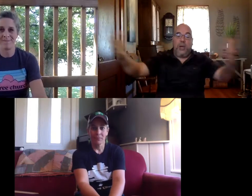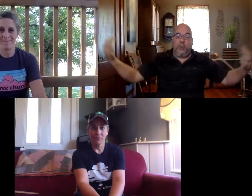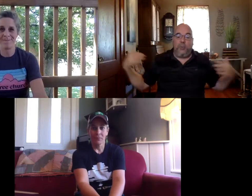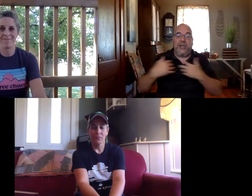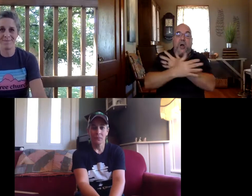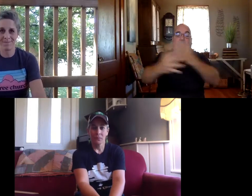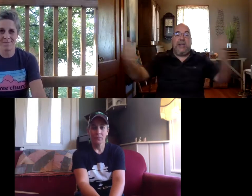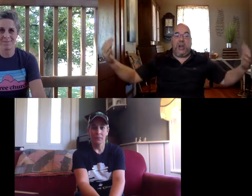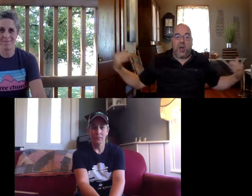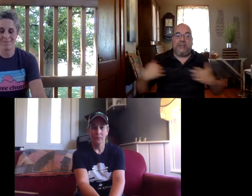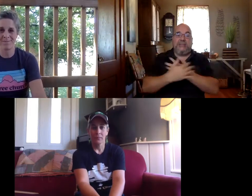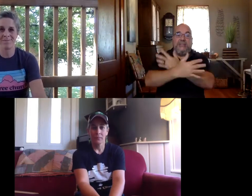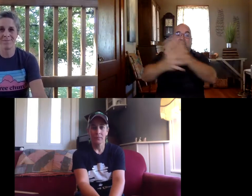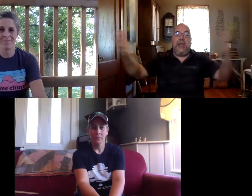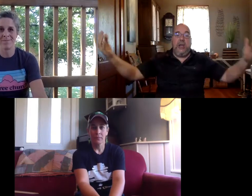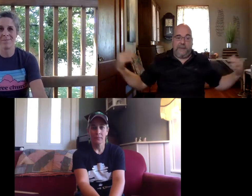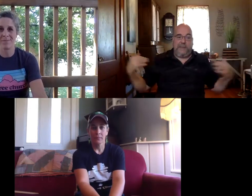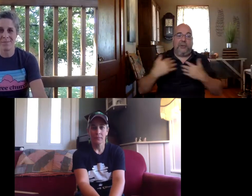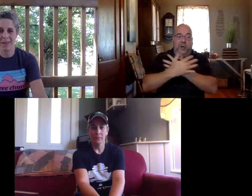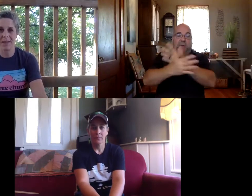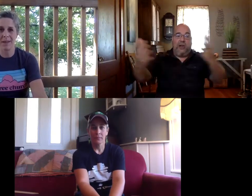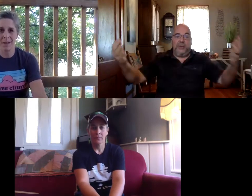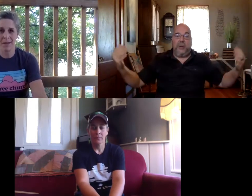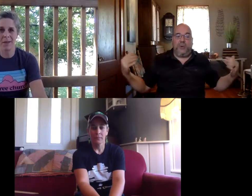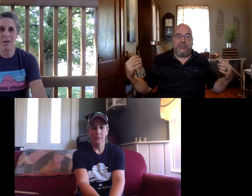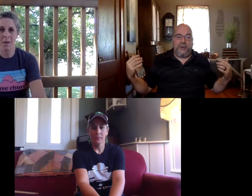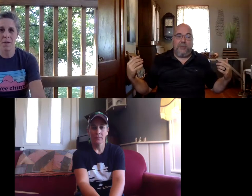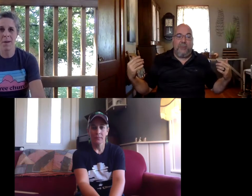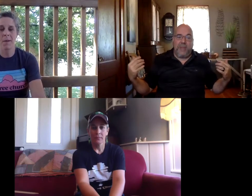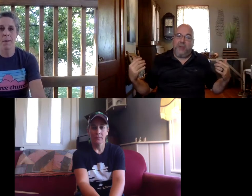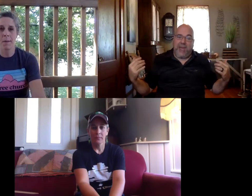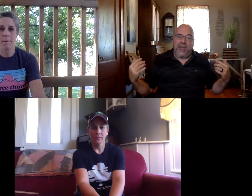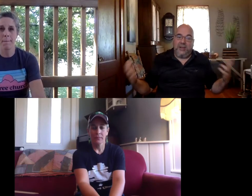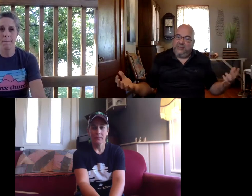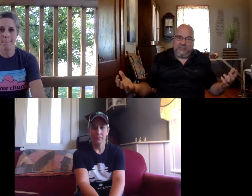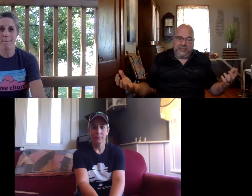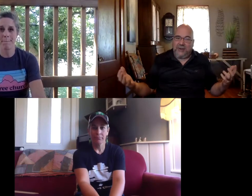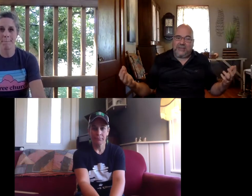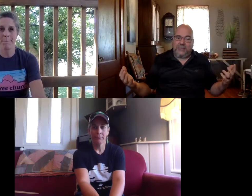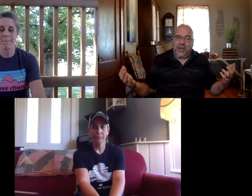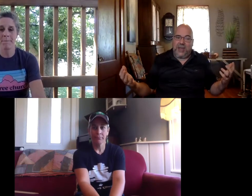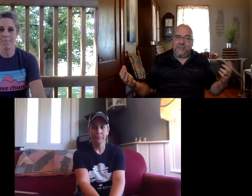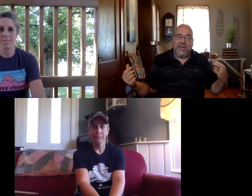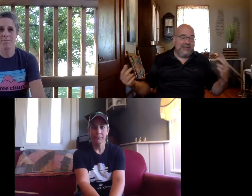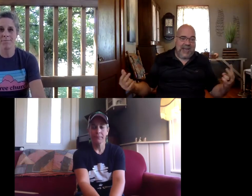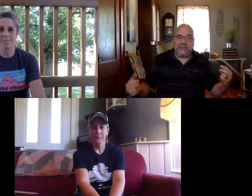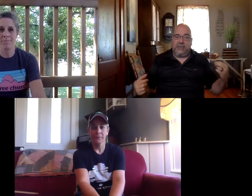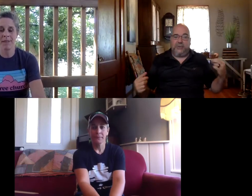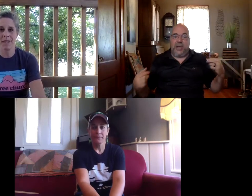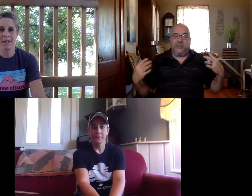circle when we all get along and stay the people that are all following the holy spirit we'll be okay scary sometimes